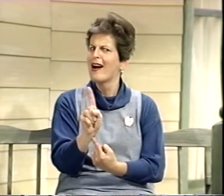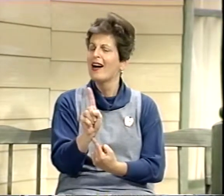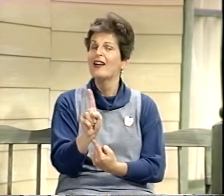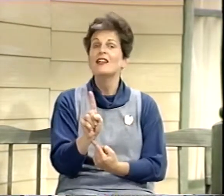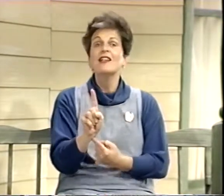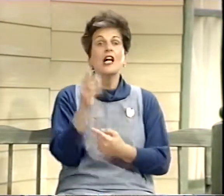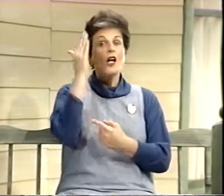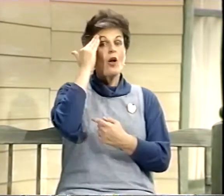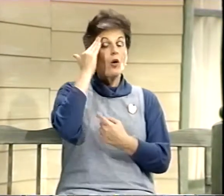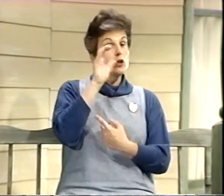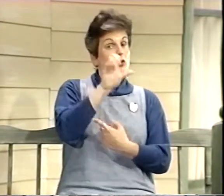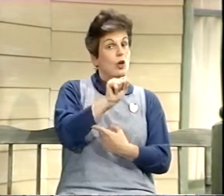Next.